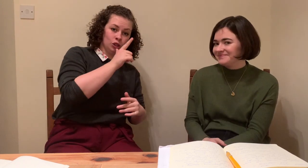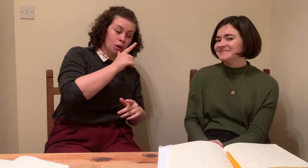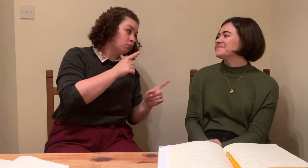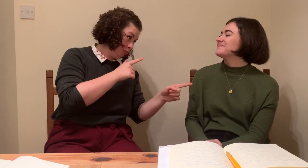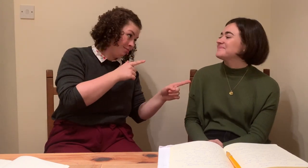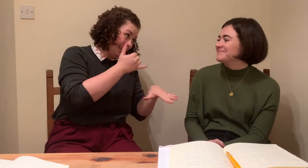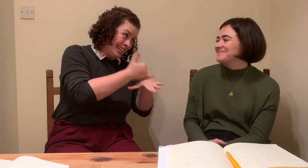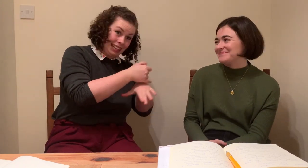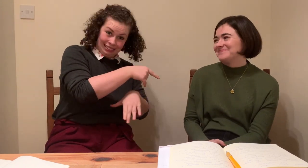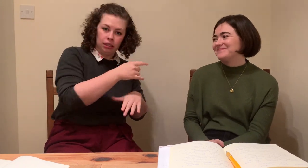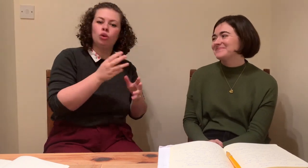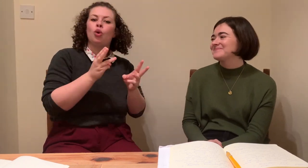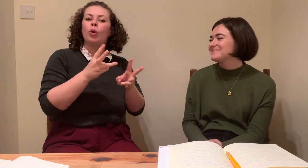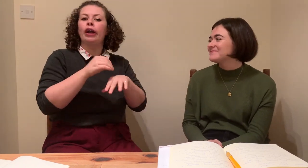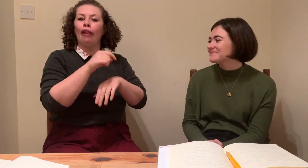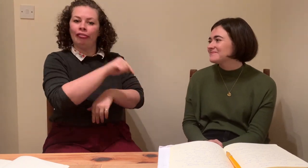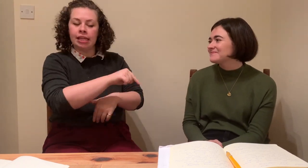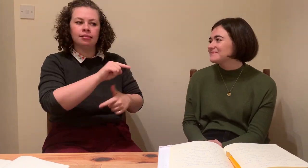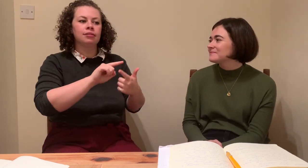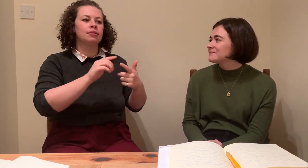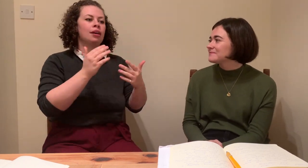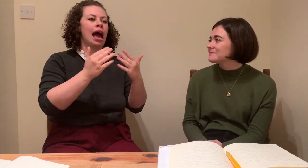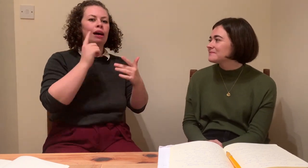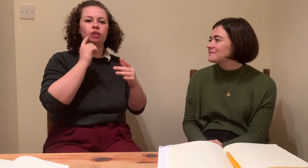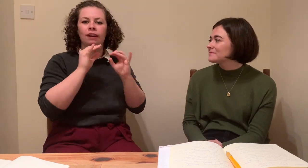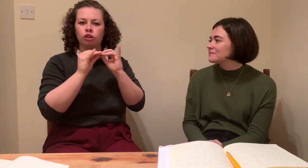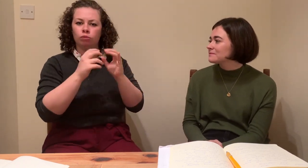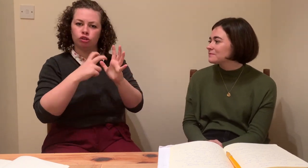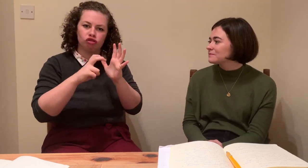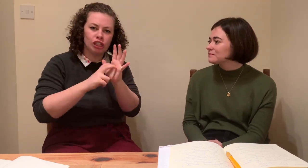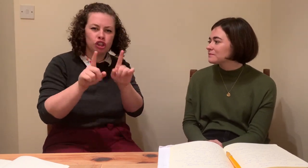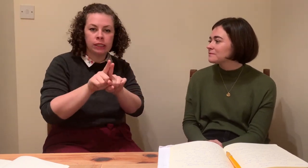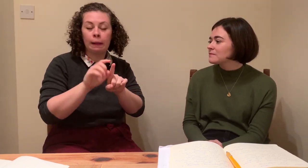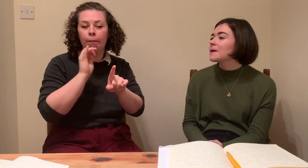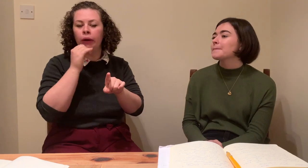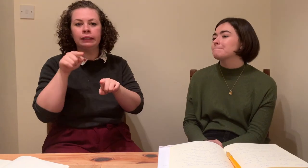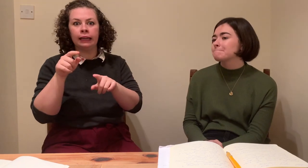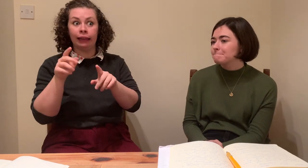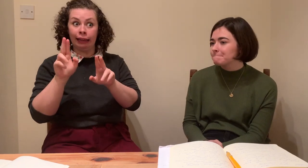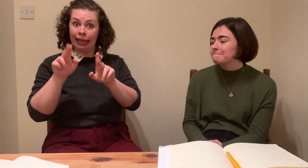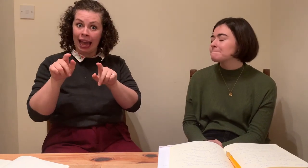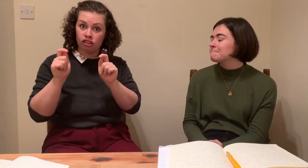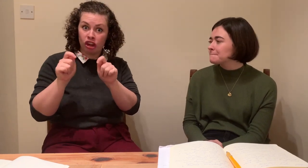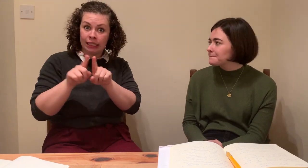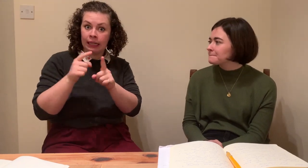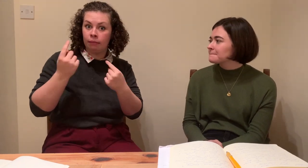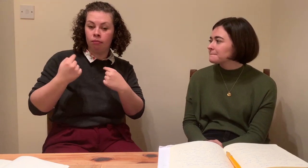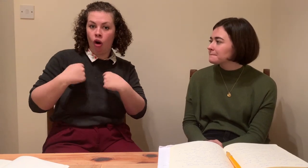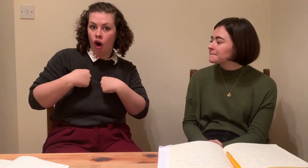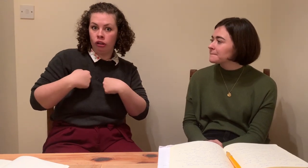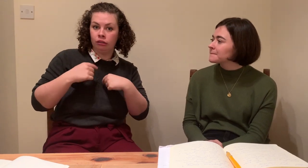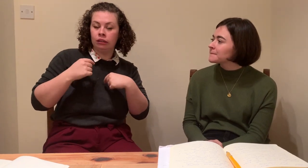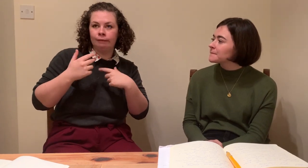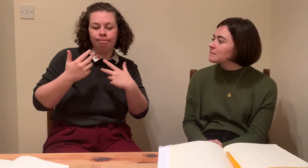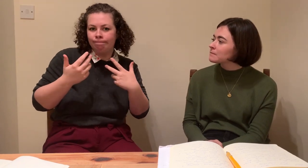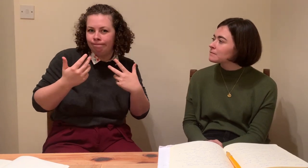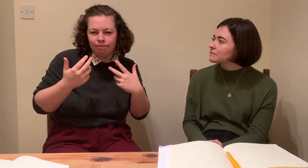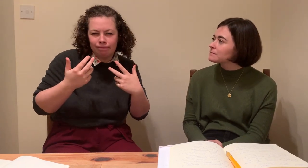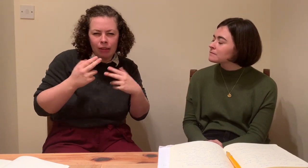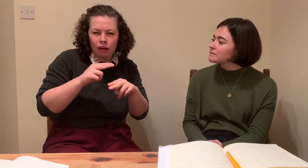we may not know what a deaf interpreter is and how to use one. or those creating the register or what it's going to look like. Exactly. No, and that's it. And like,